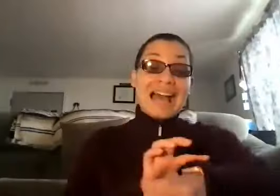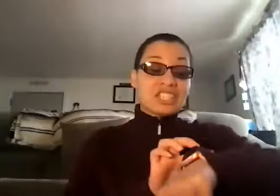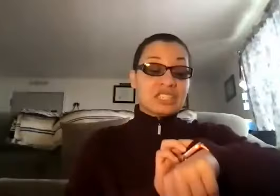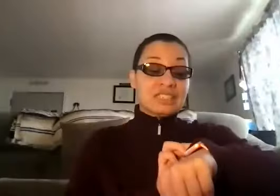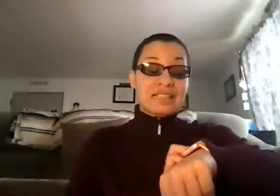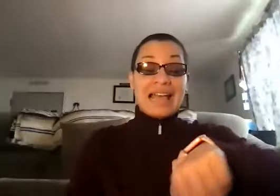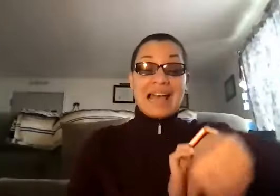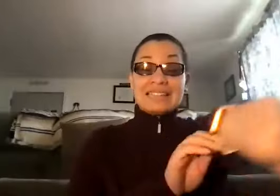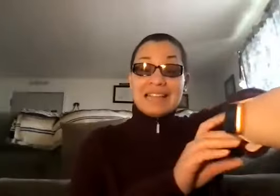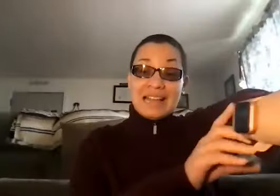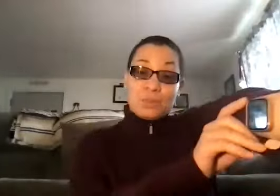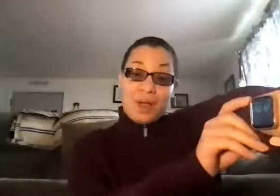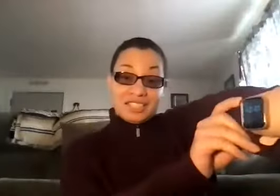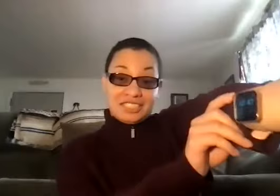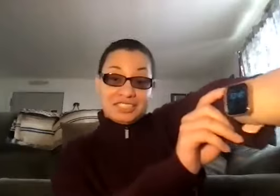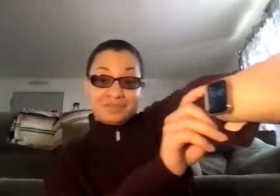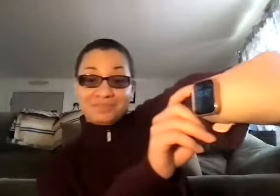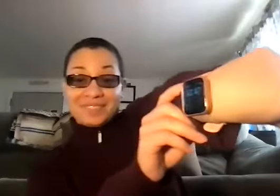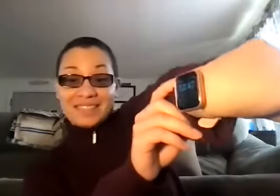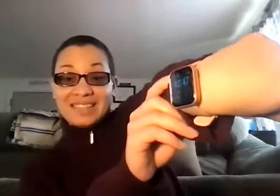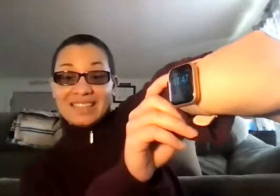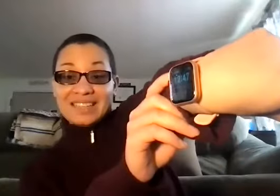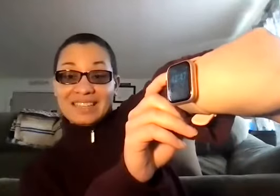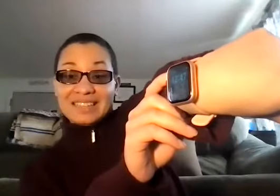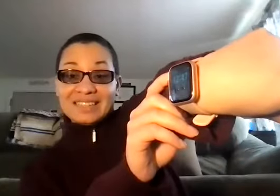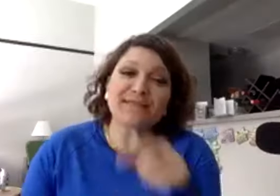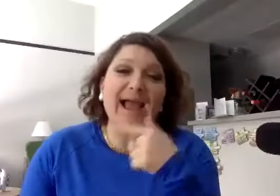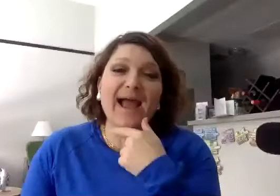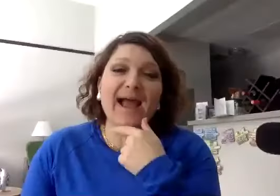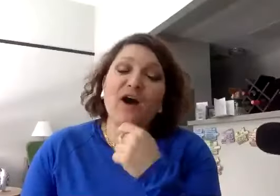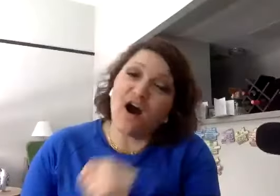actually, I actually got a wash. You put that? Oh!